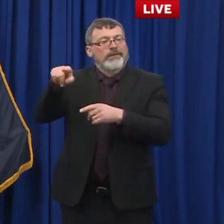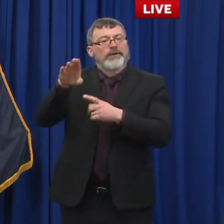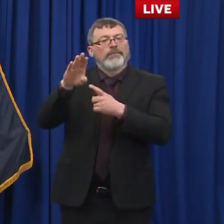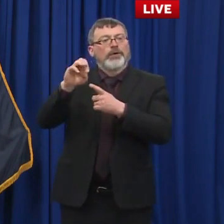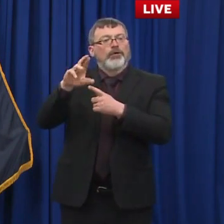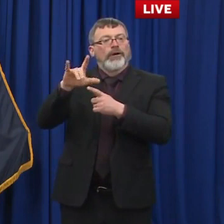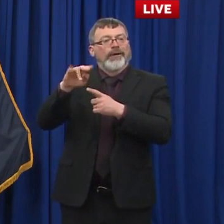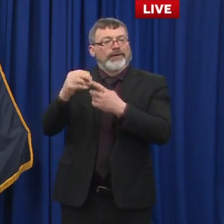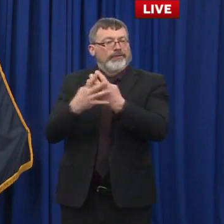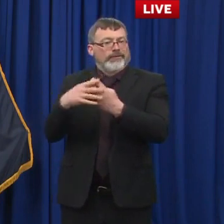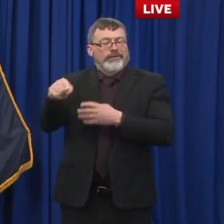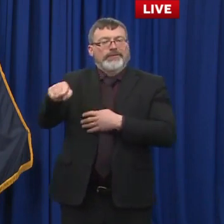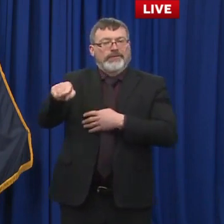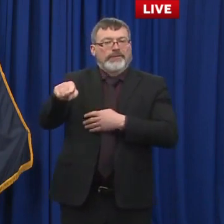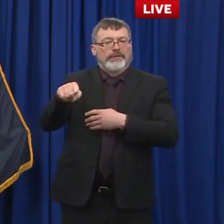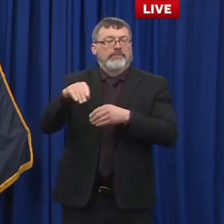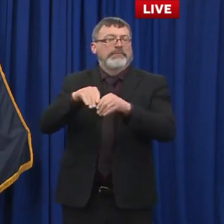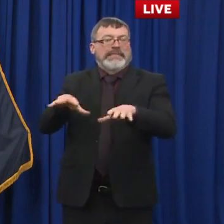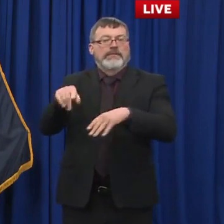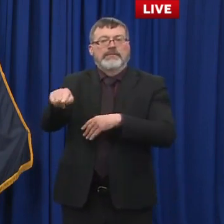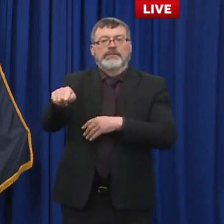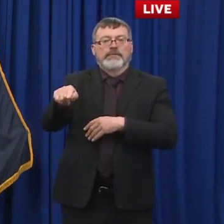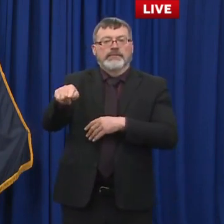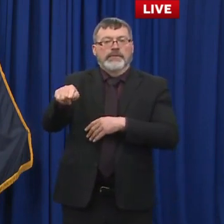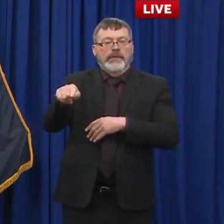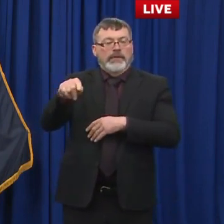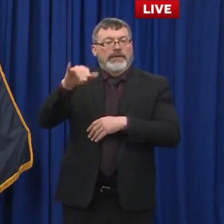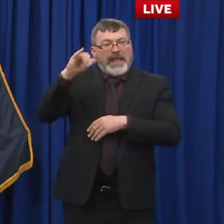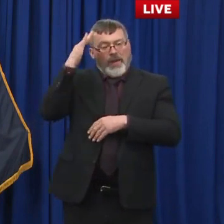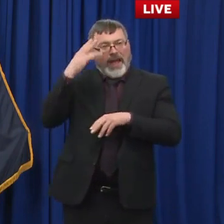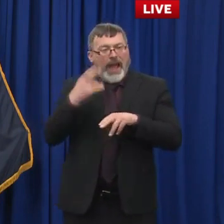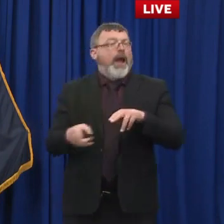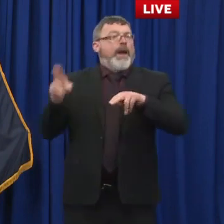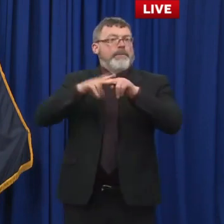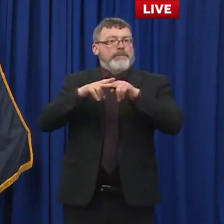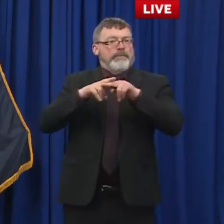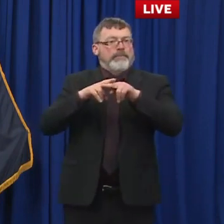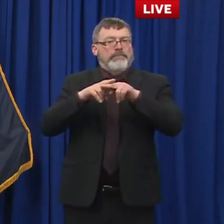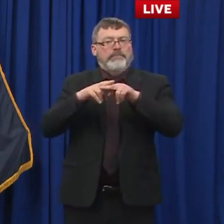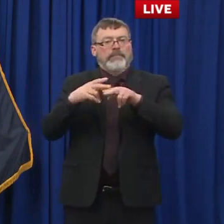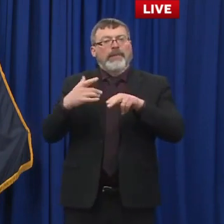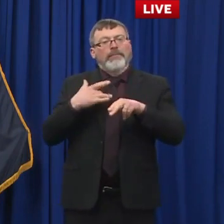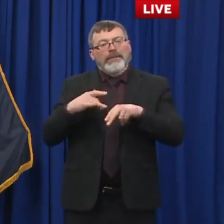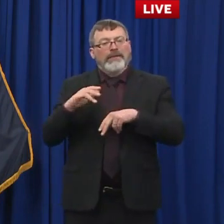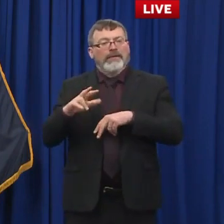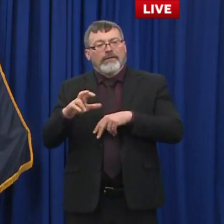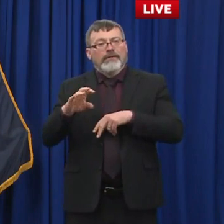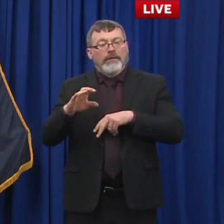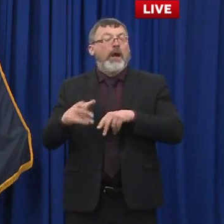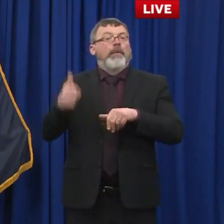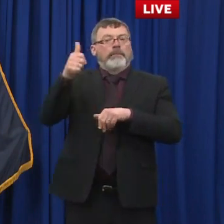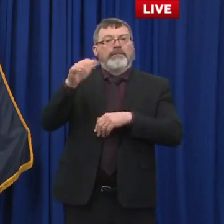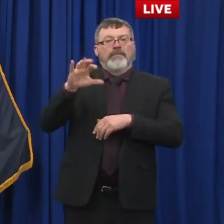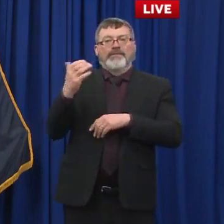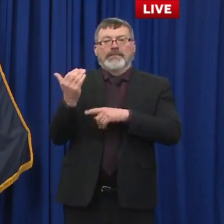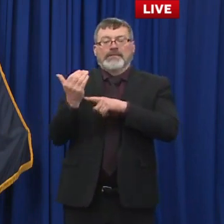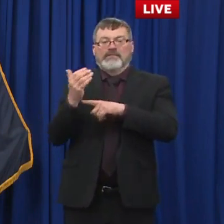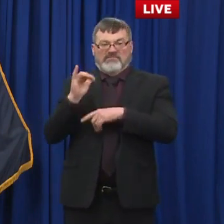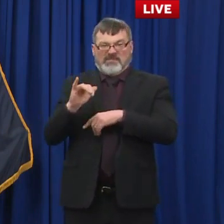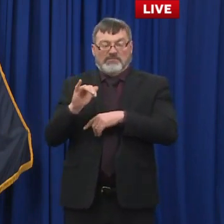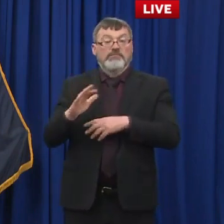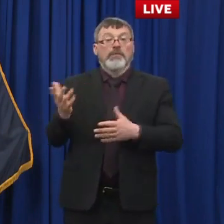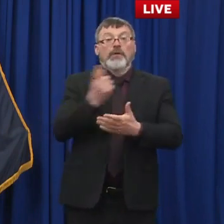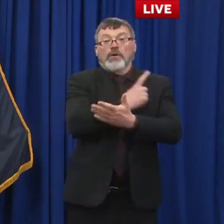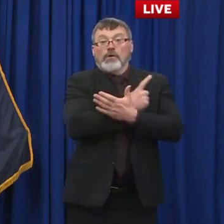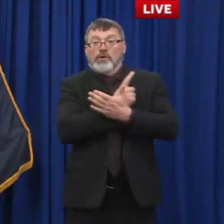on today's report. But in the last week, we have been averaging around 350 new infections per